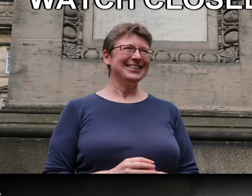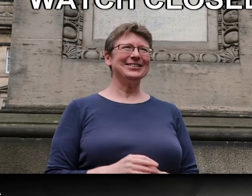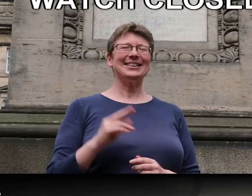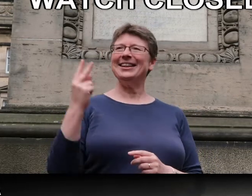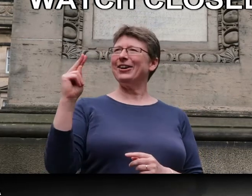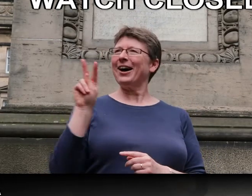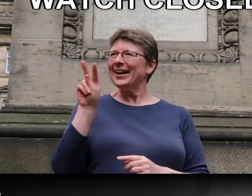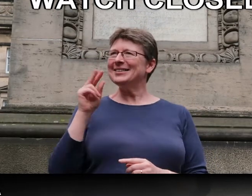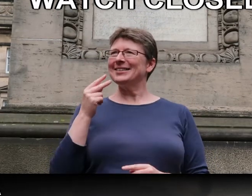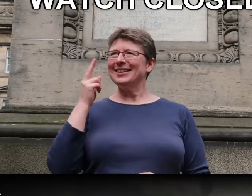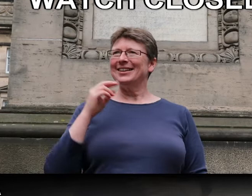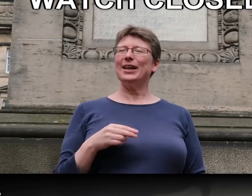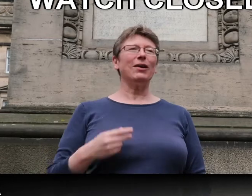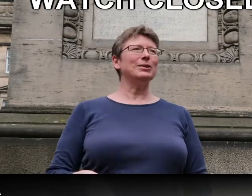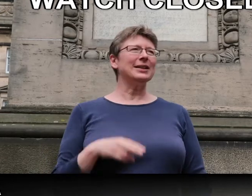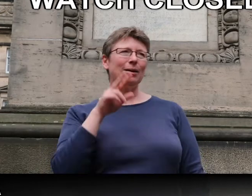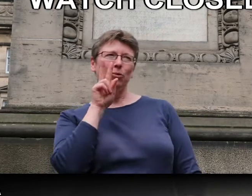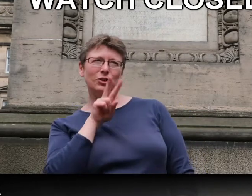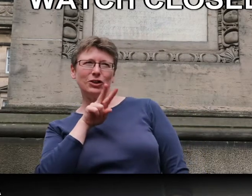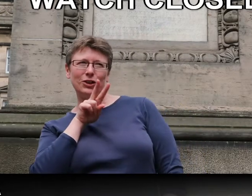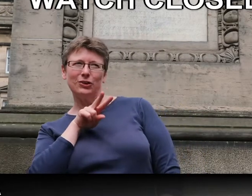Because that's like their eyes. Okay. Like, if I was saying, I'm watching you.